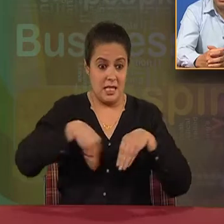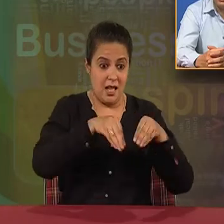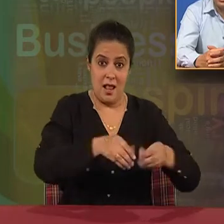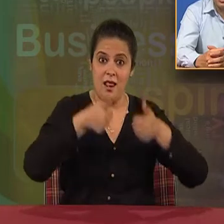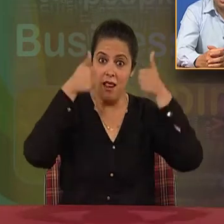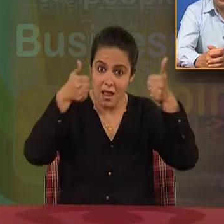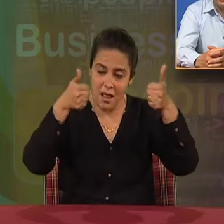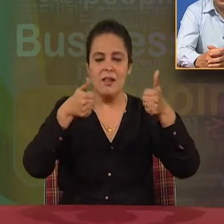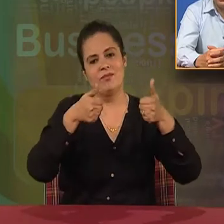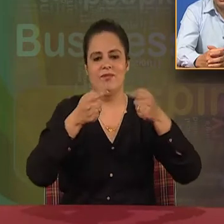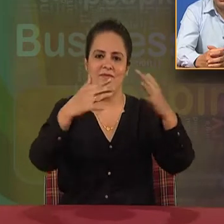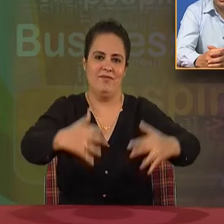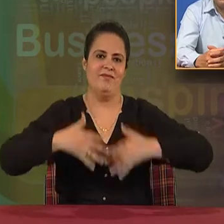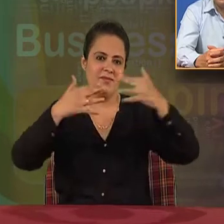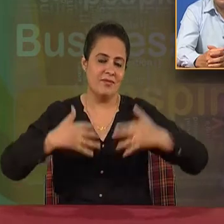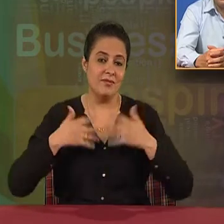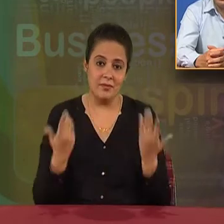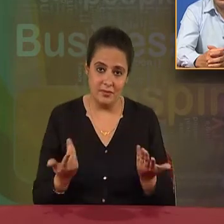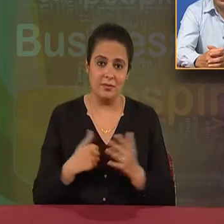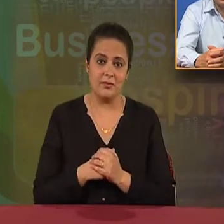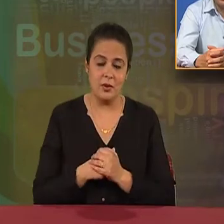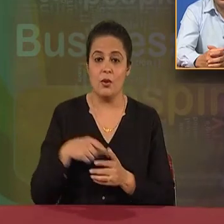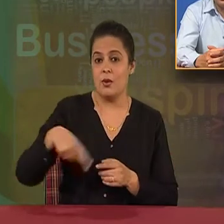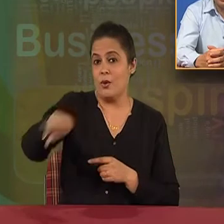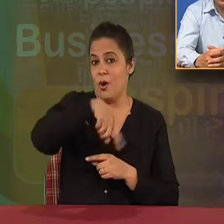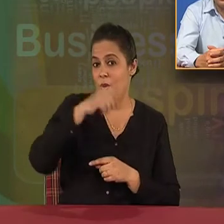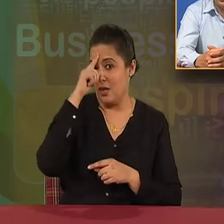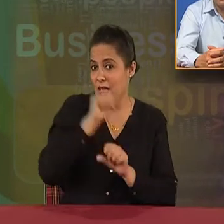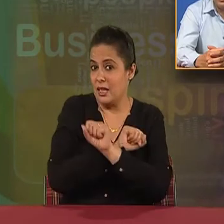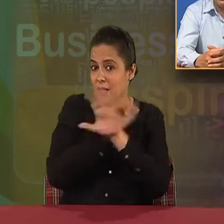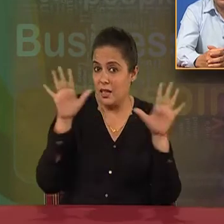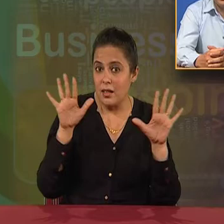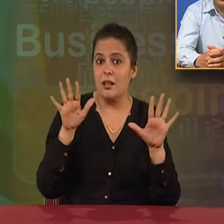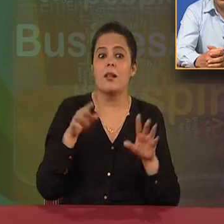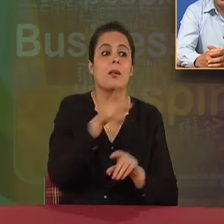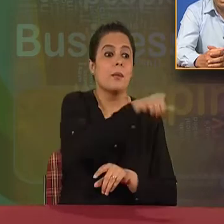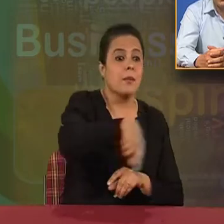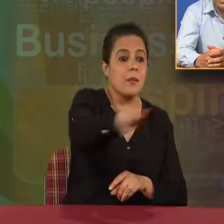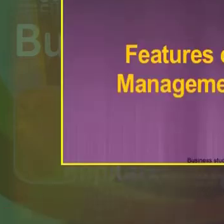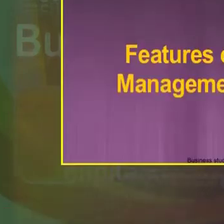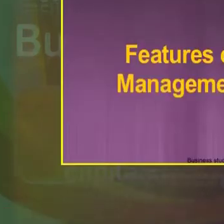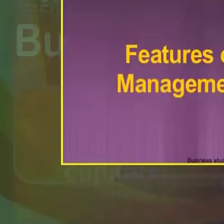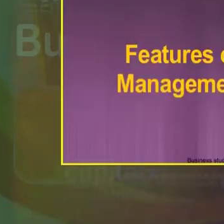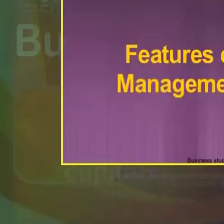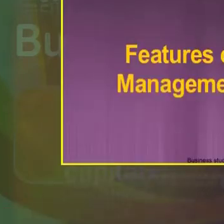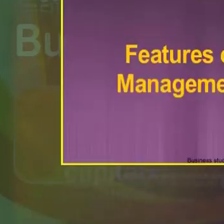in the market. And now it is very much clear, they will be able to sell the products in the market when the consumers are satisfied.